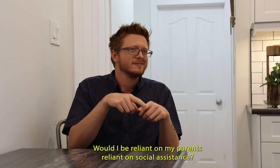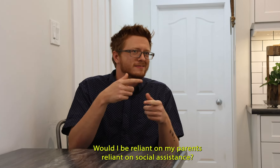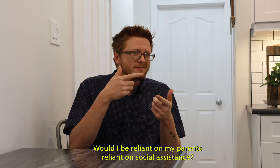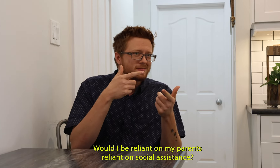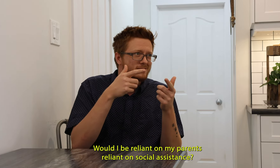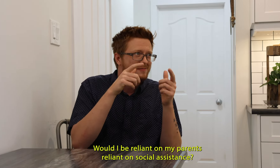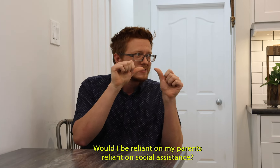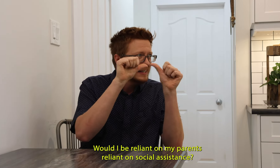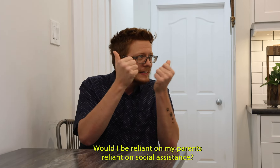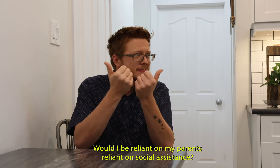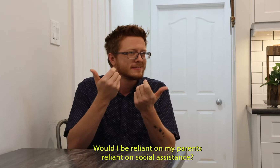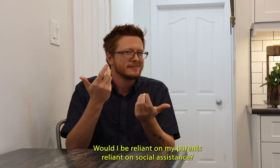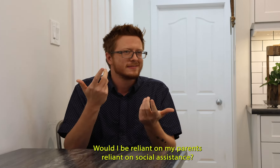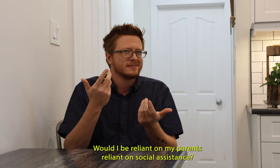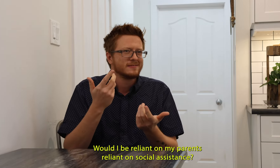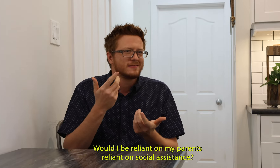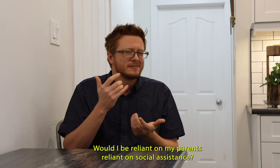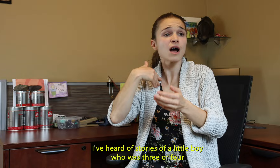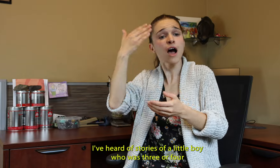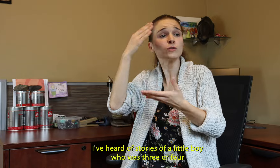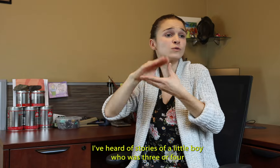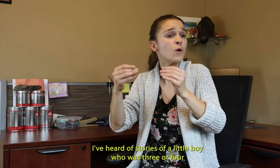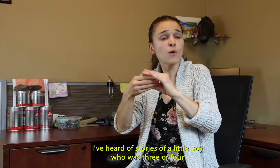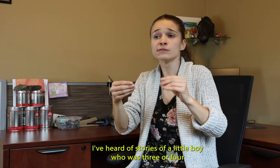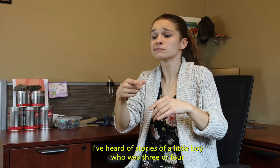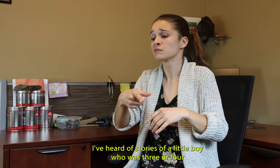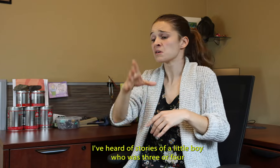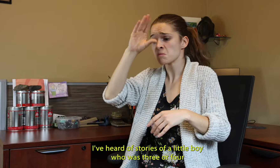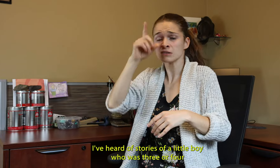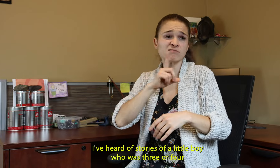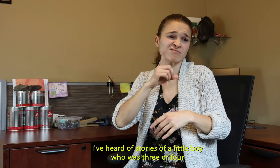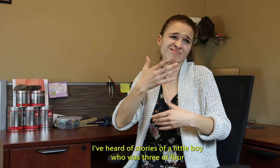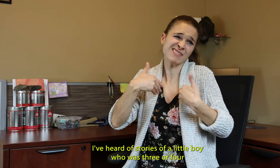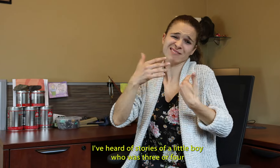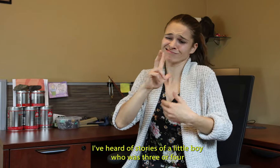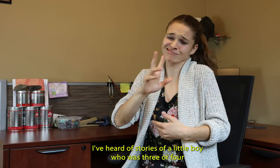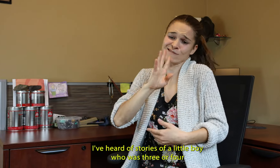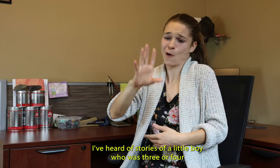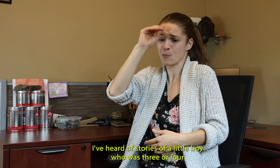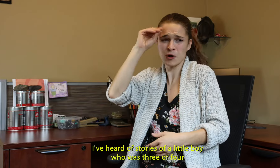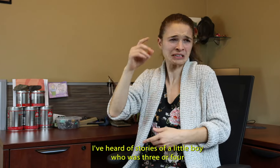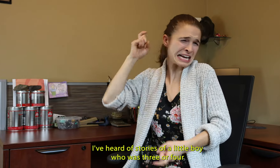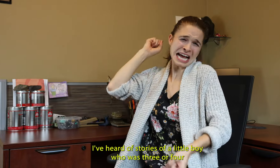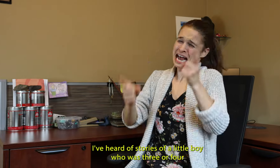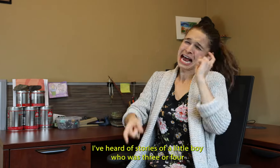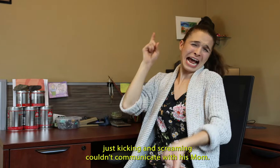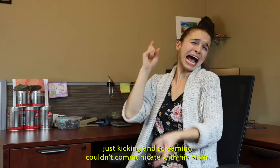parents, reliant on social assistance? I've heard of stories of a little boy who was three or four, just